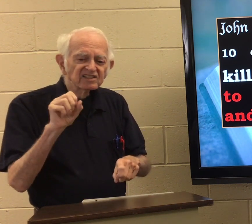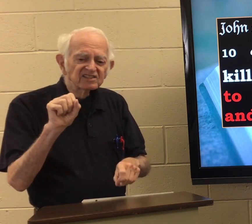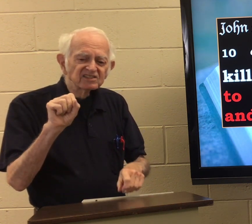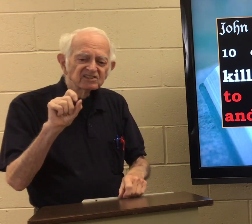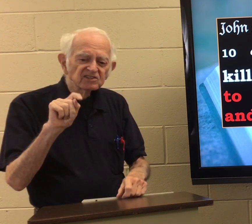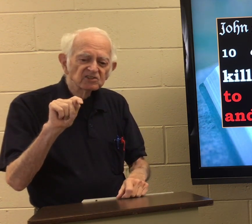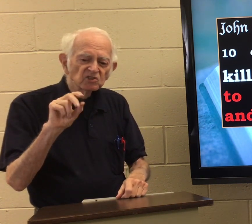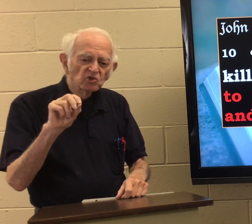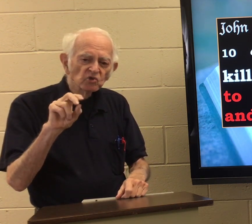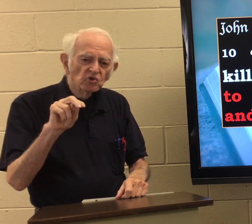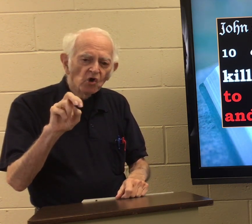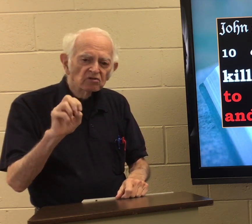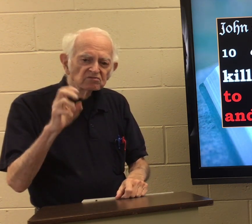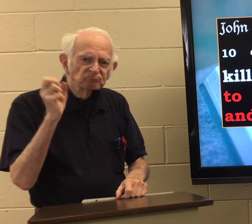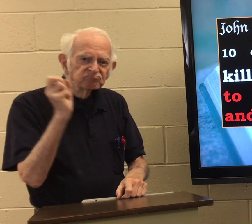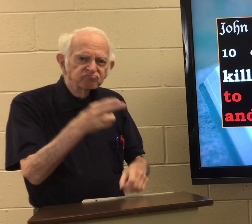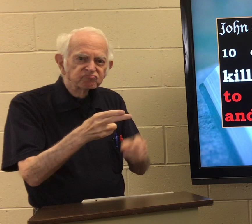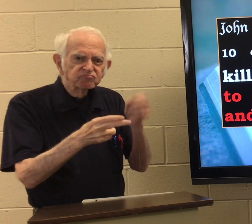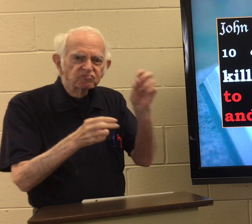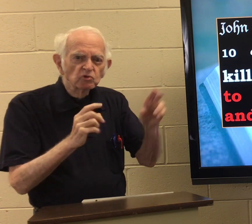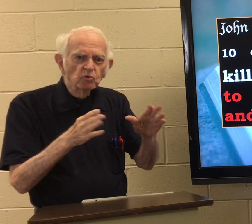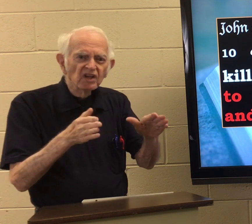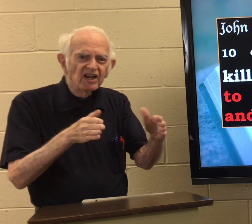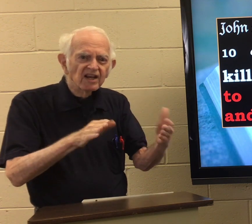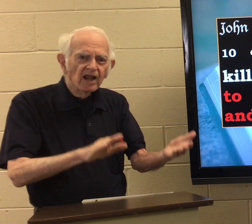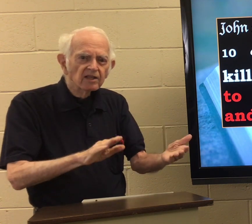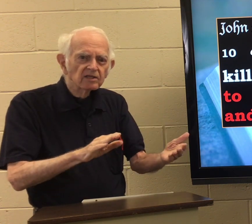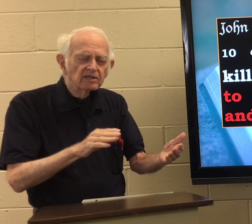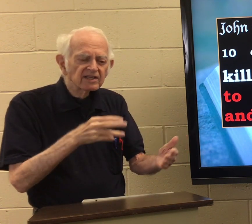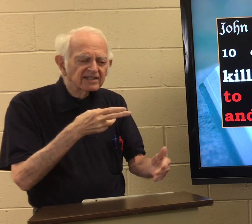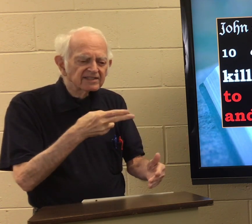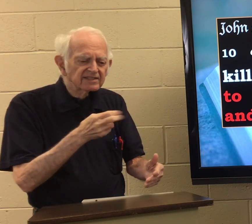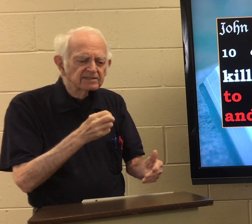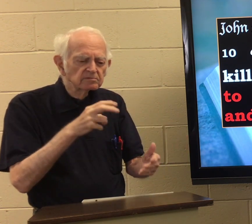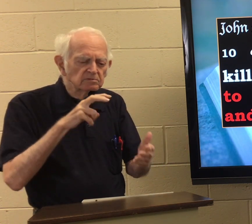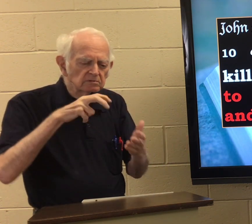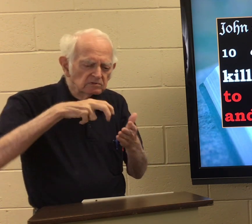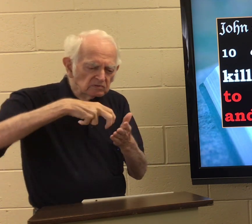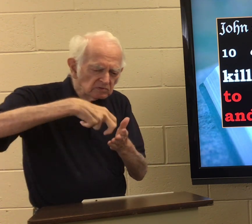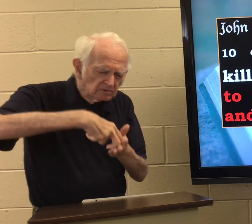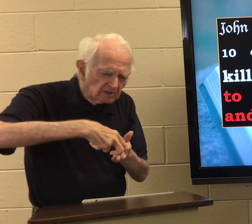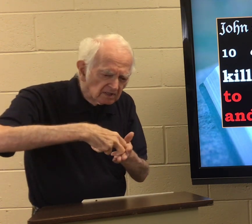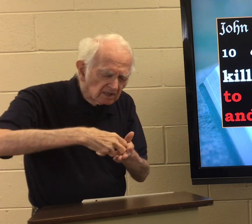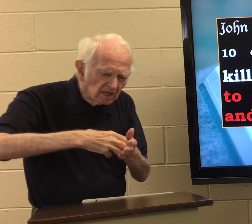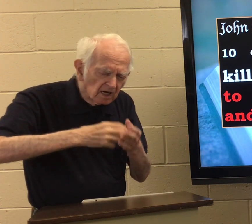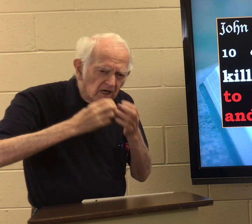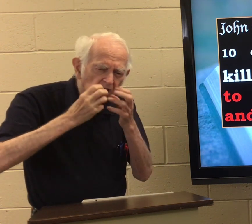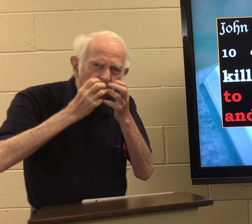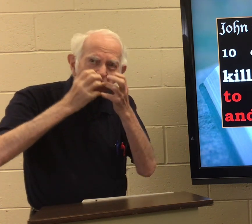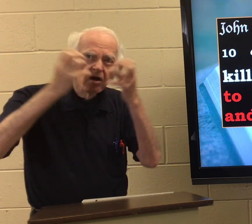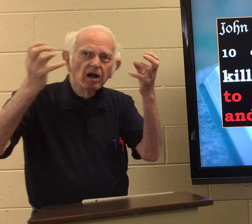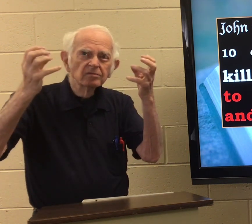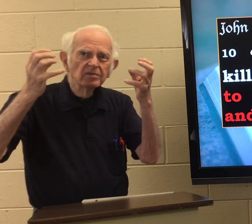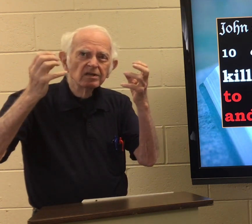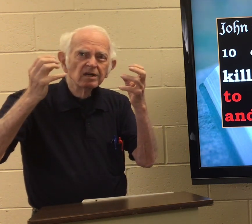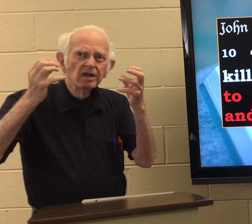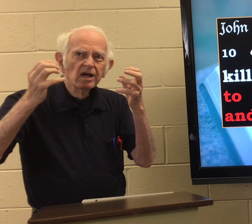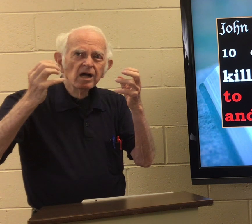and stoned to death, he knelt down and cried out,